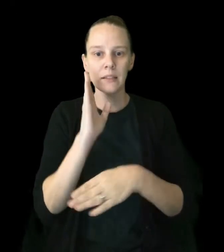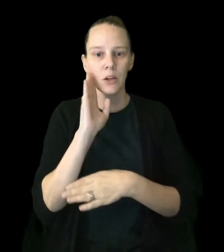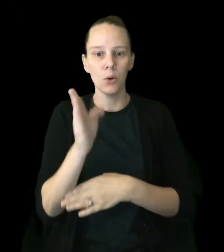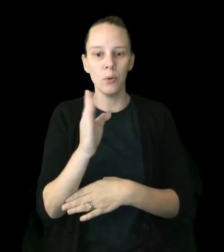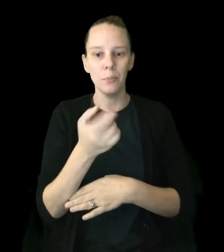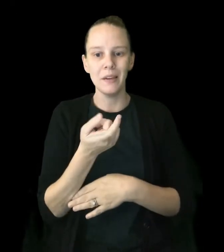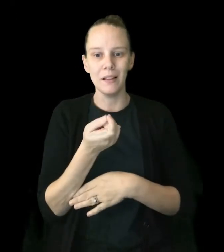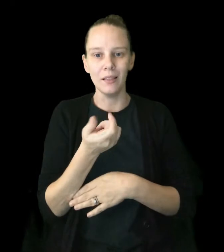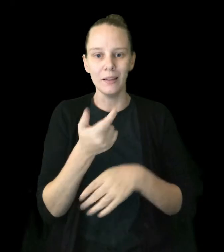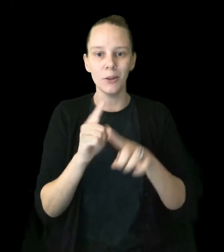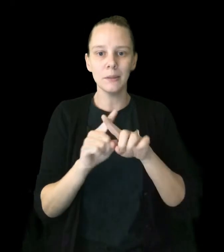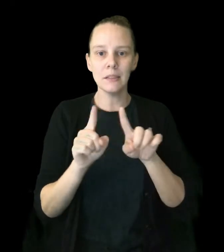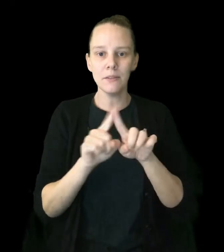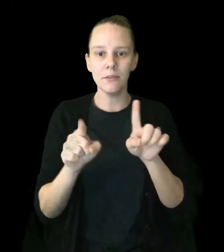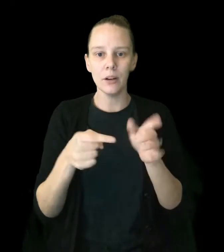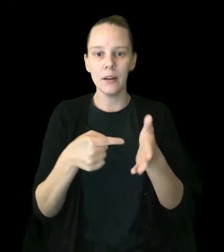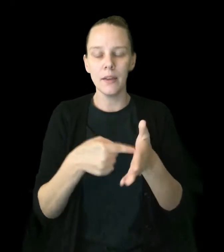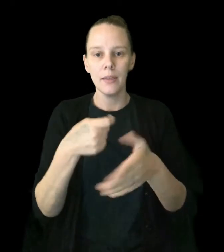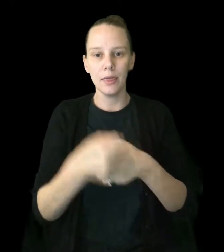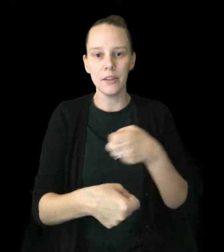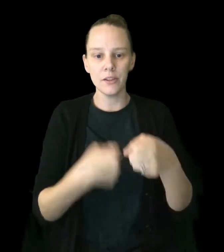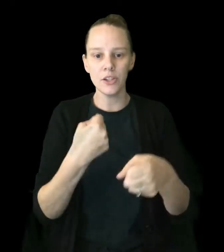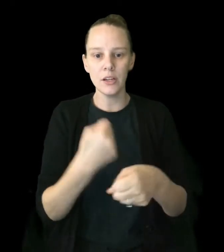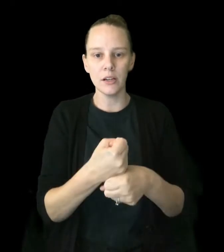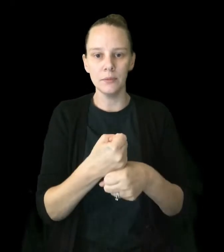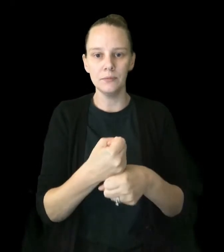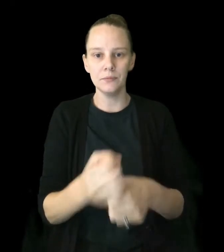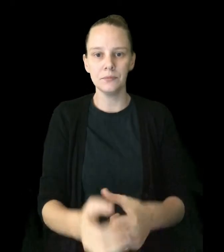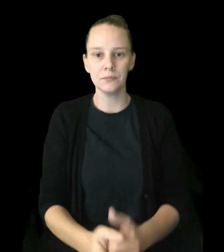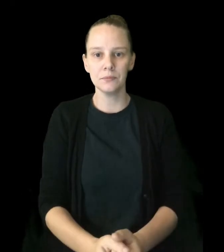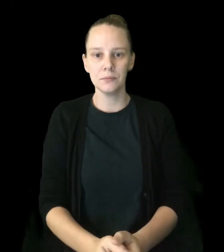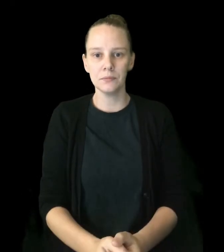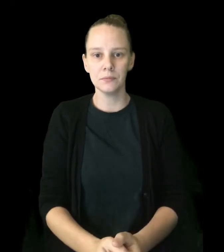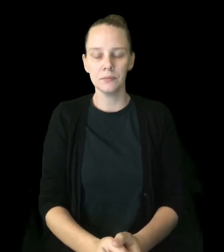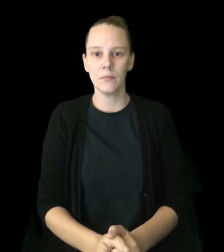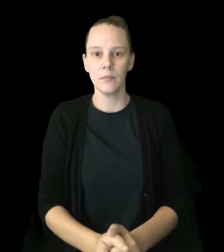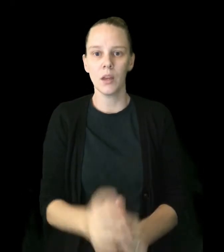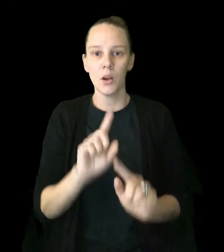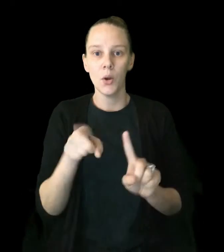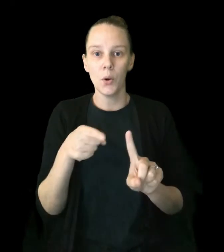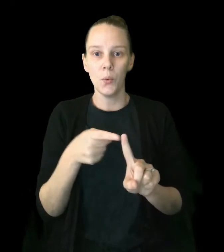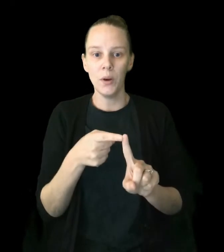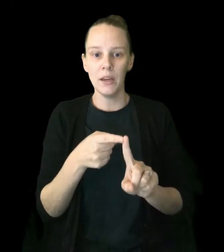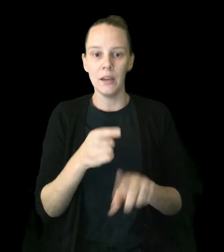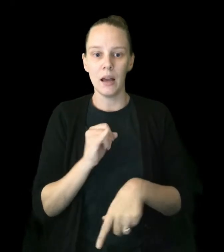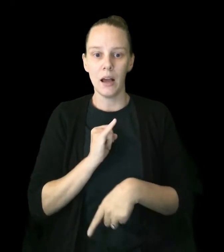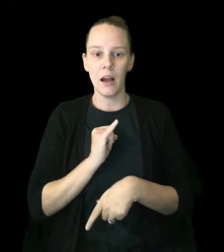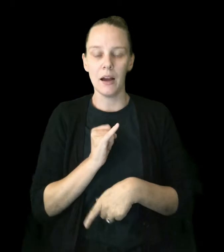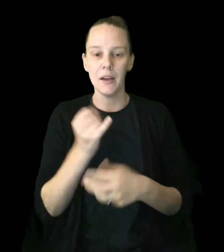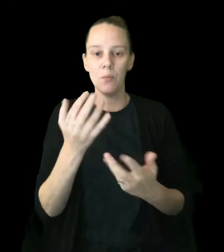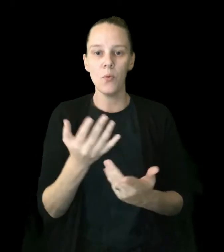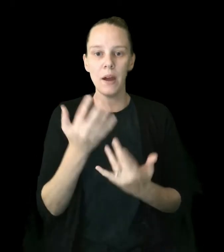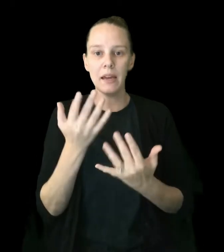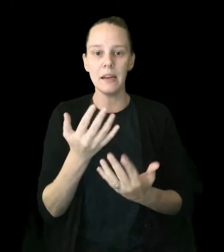will be a little different this year. When I am waiting